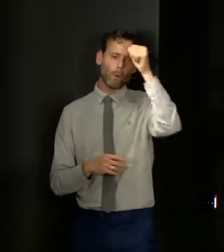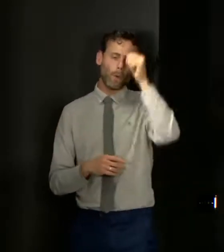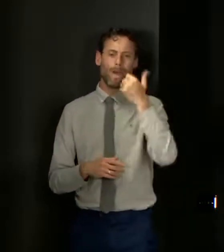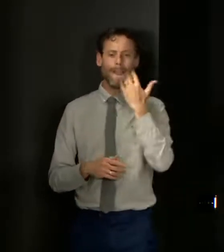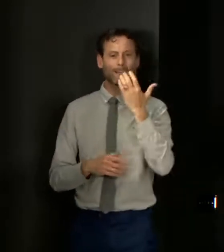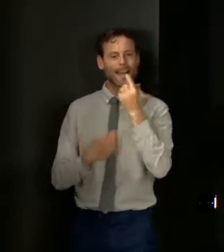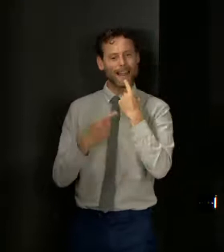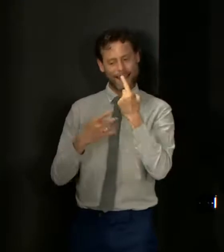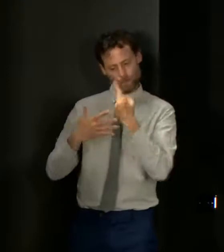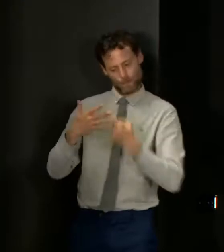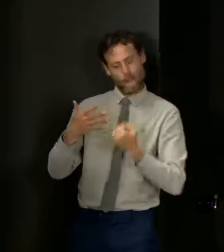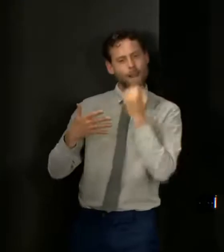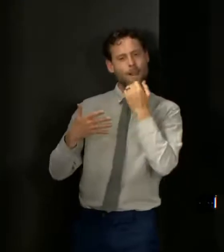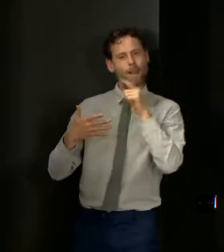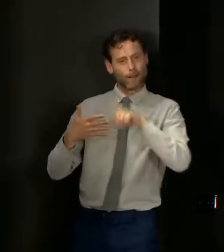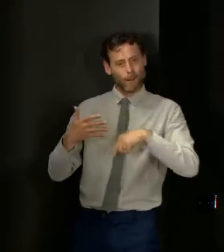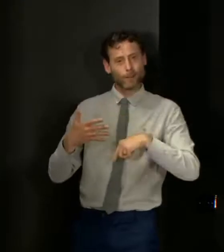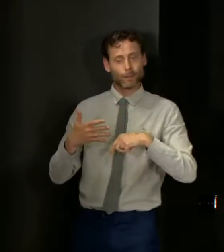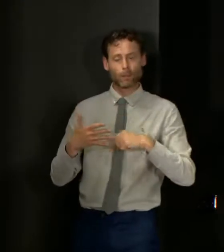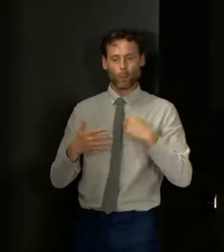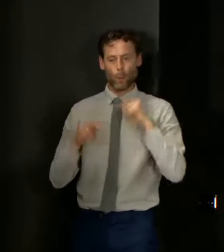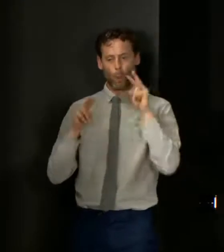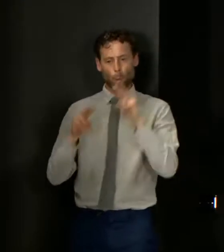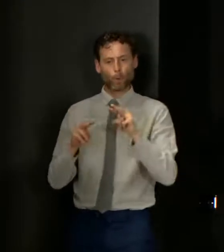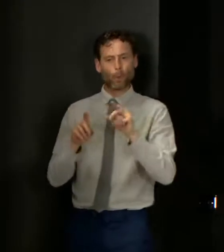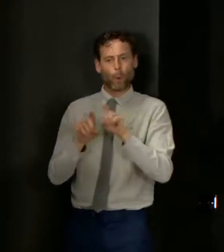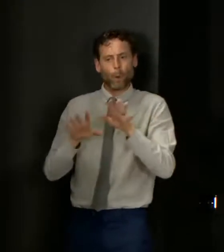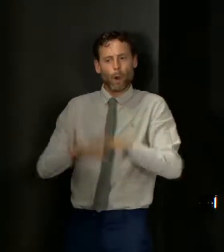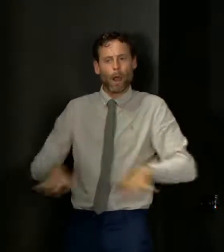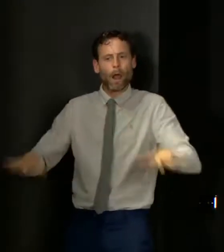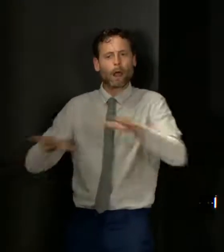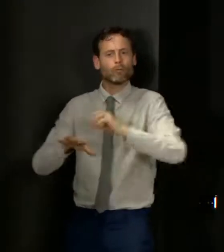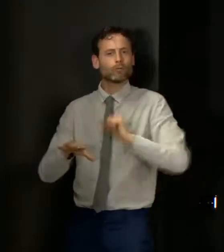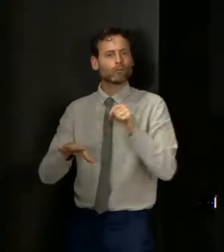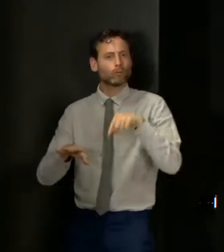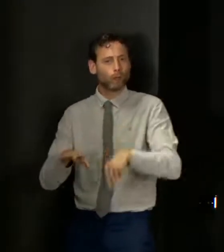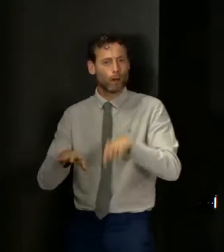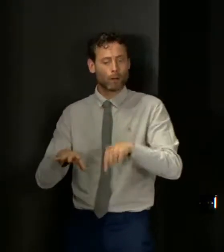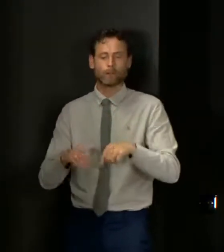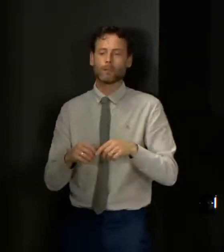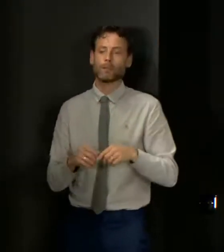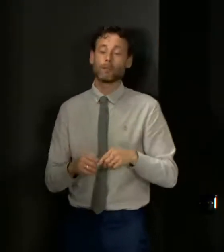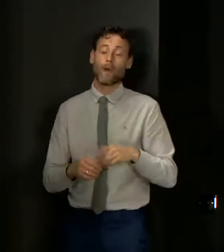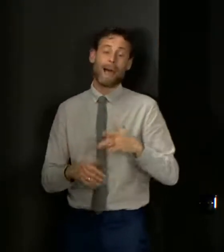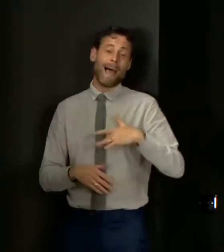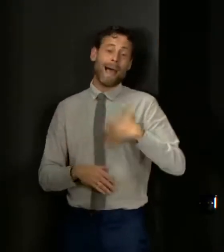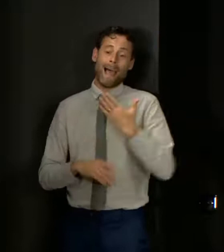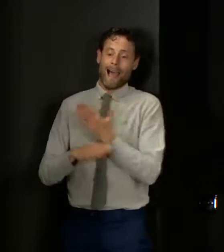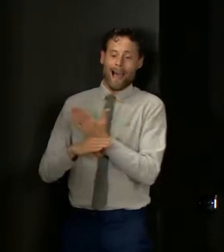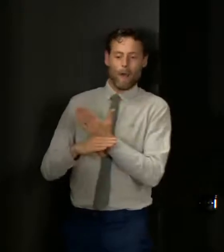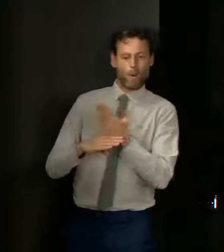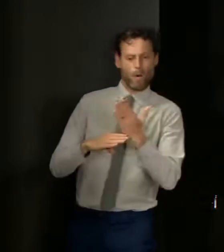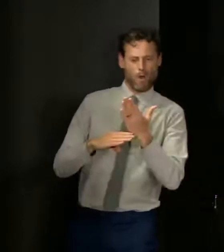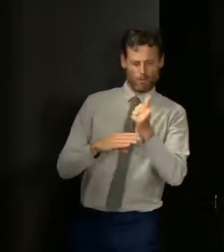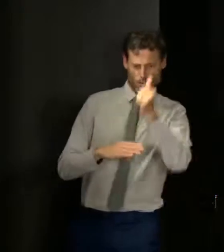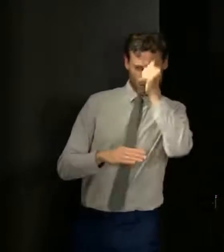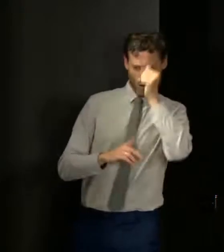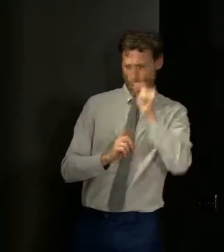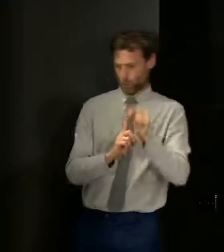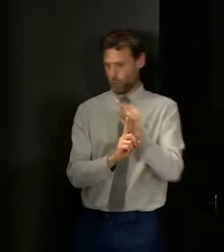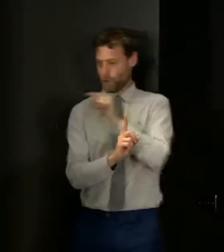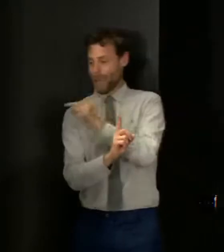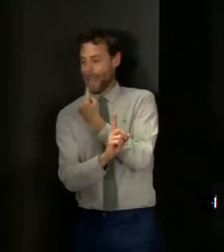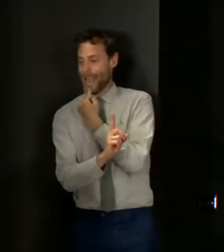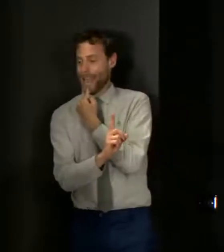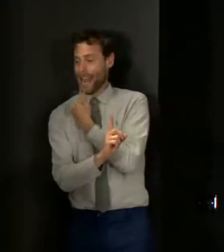sense of exactly how things progress in the country. And the question as to how long does it take to get a feel for that? Well, yes, I agree. It's going to take at least